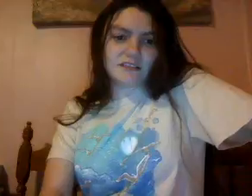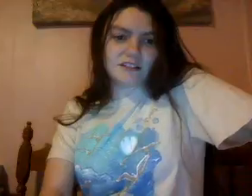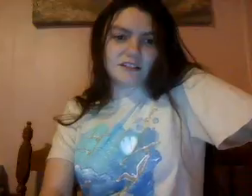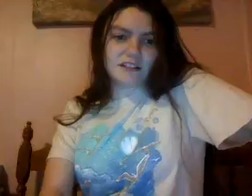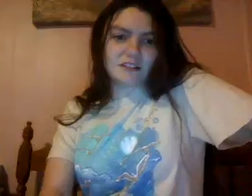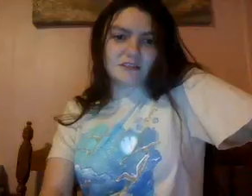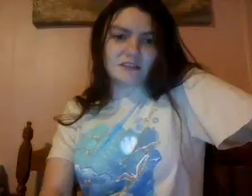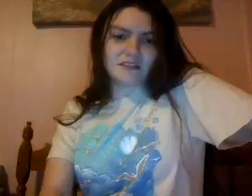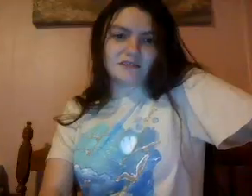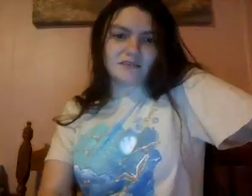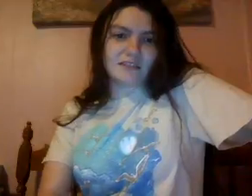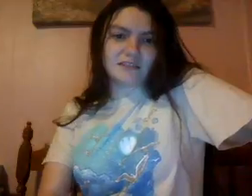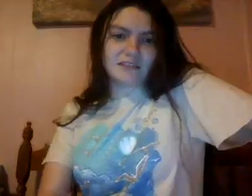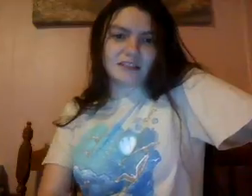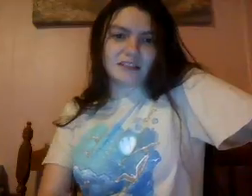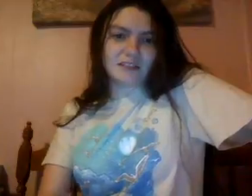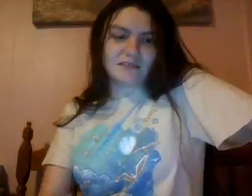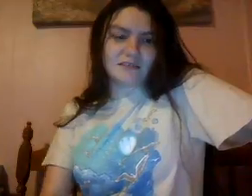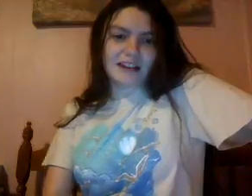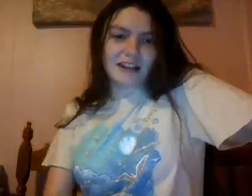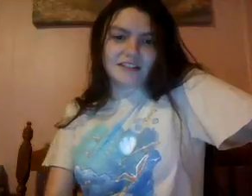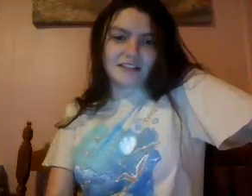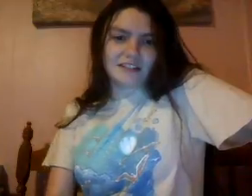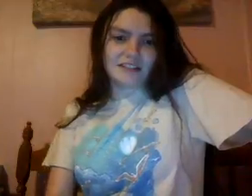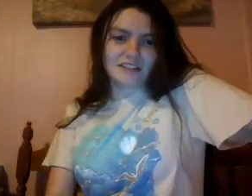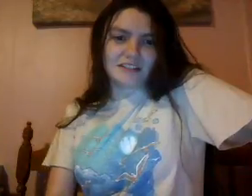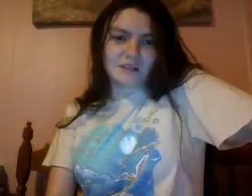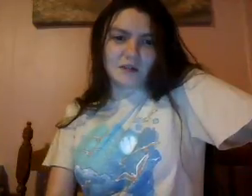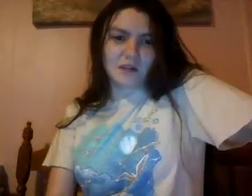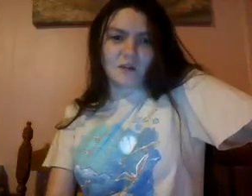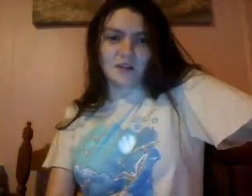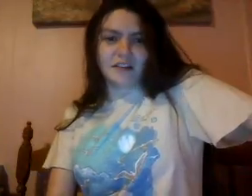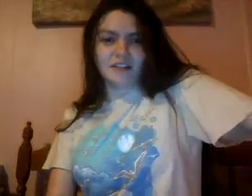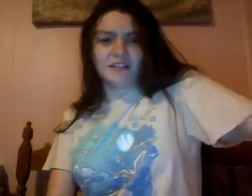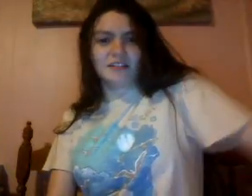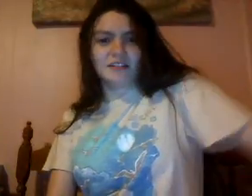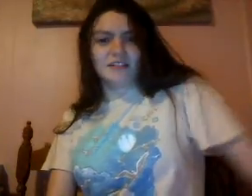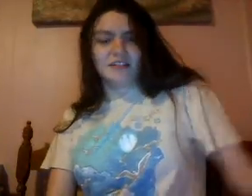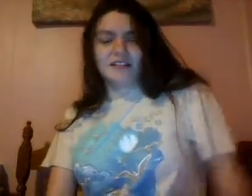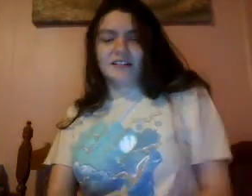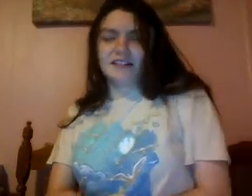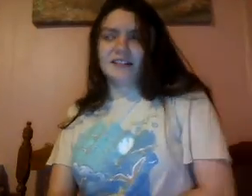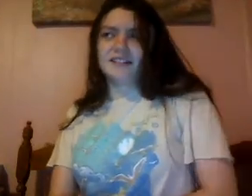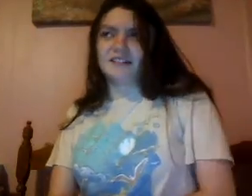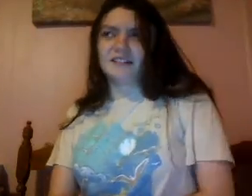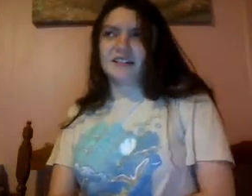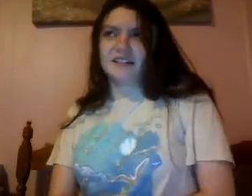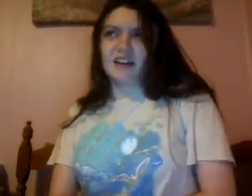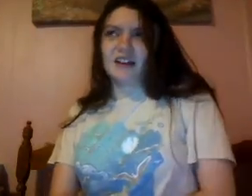I'm just loving that so far. had an idea of what I wanted it to say.